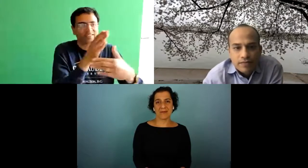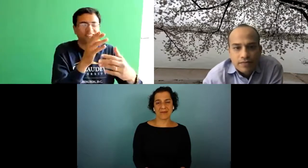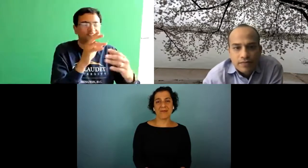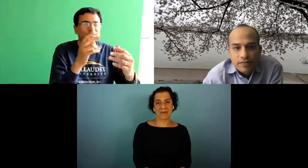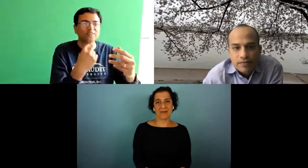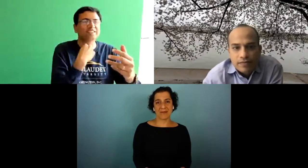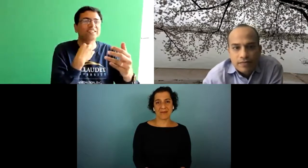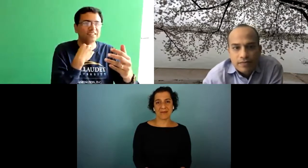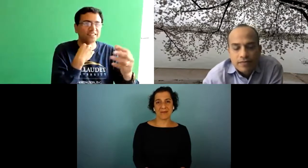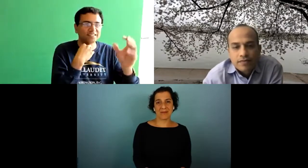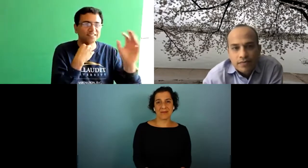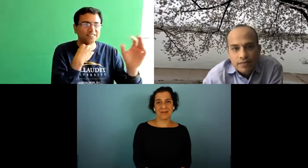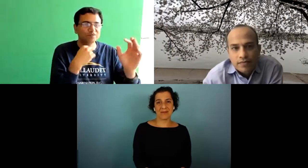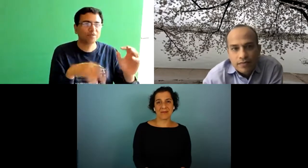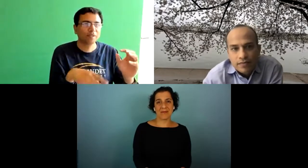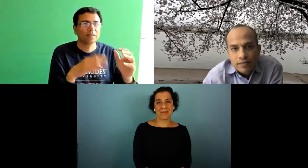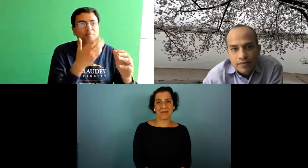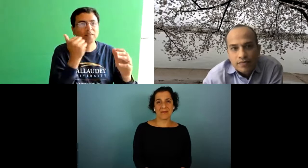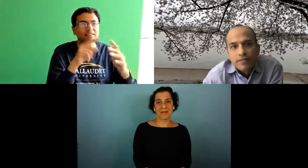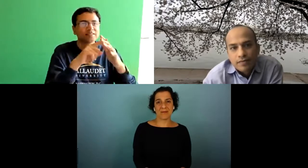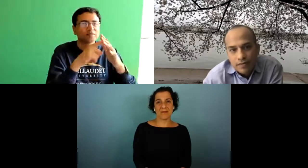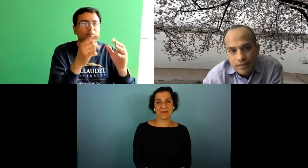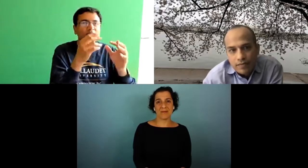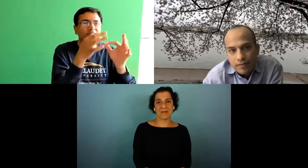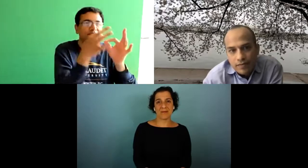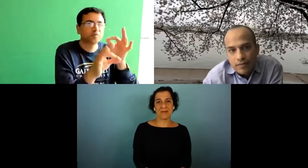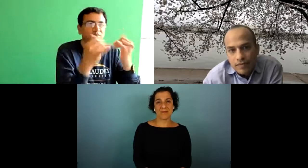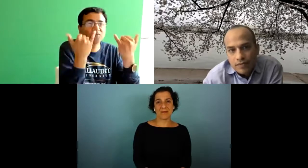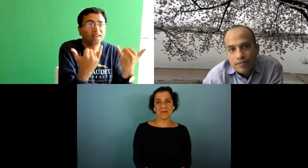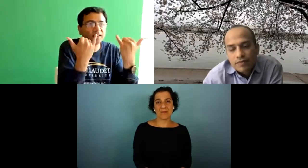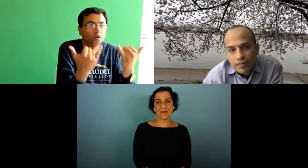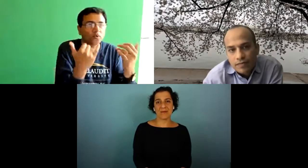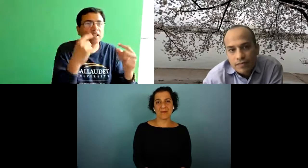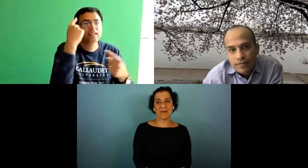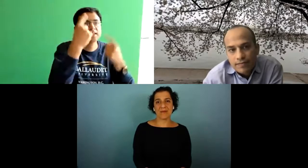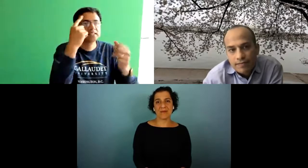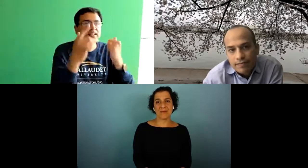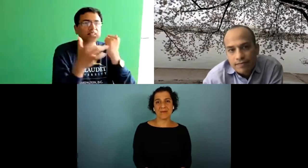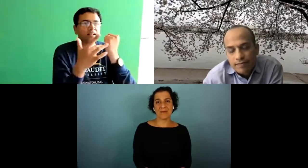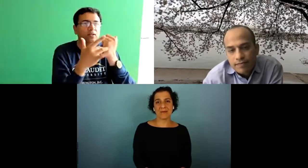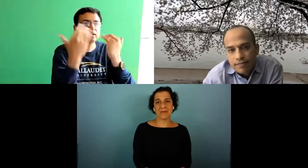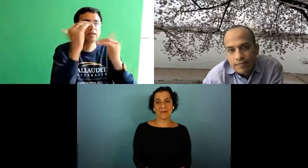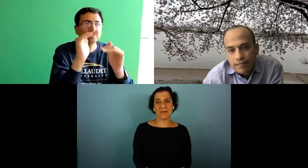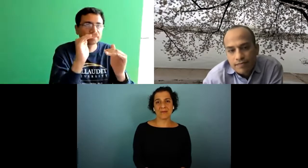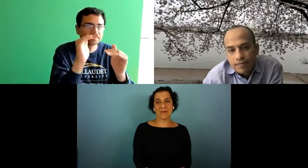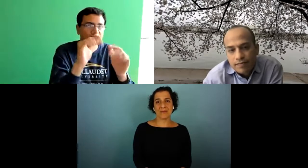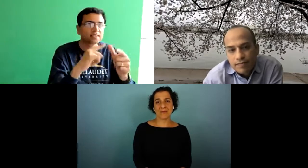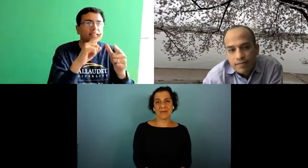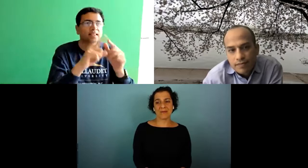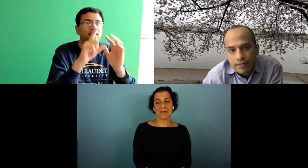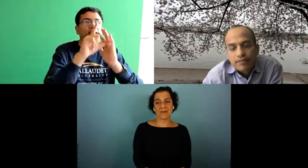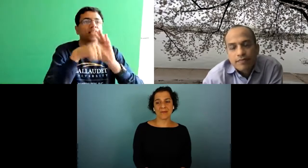the other but there's not a whole lot available in between so i think it's best to start with what's simplest